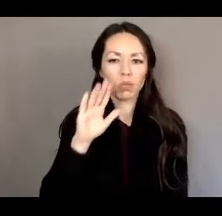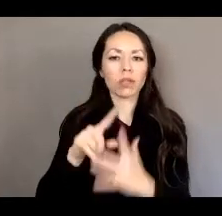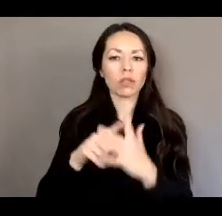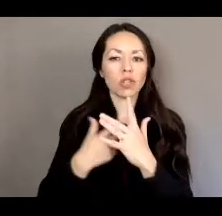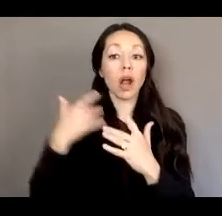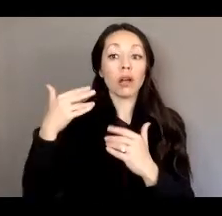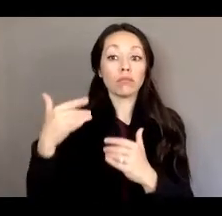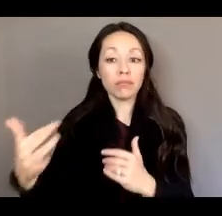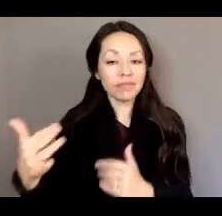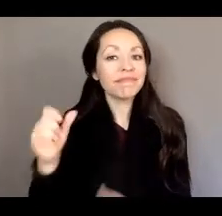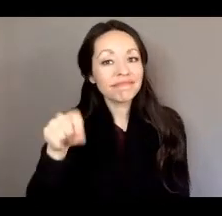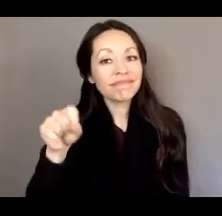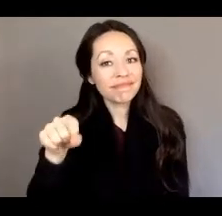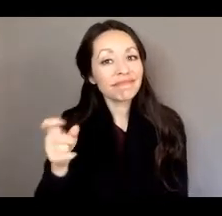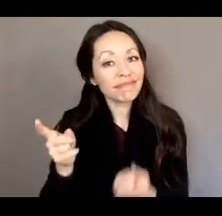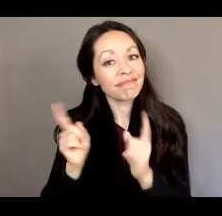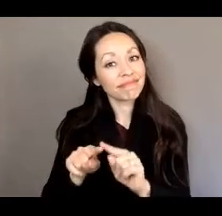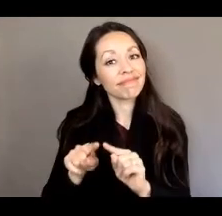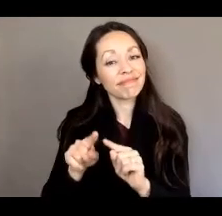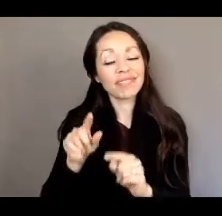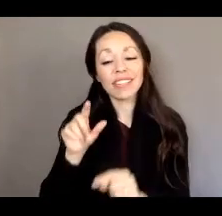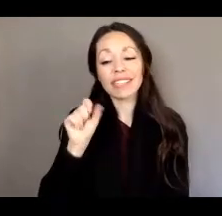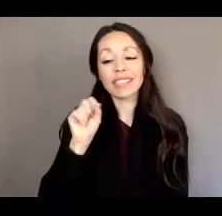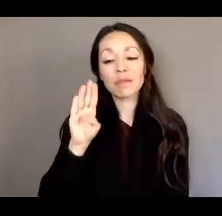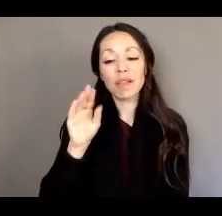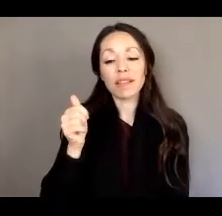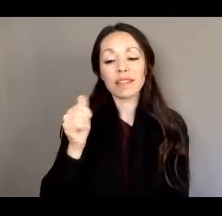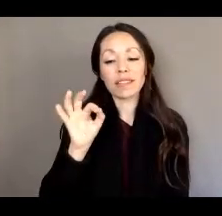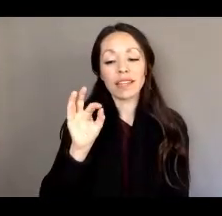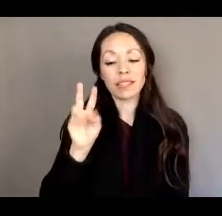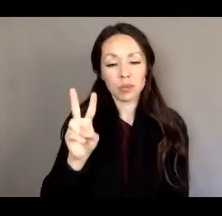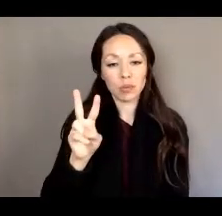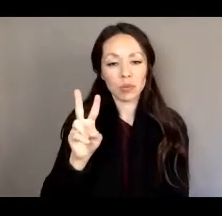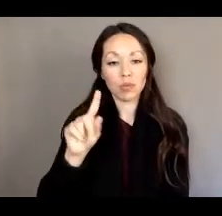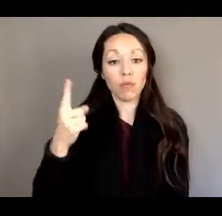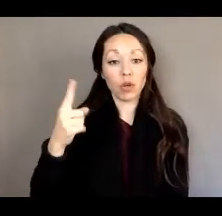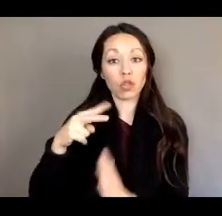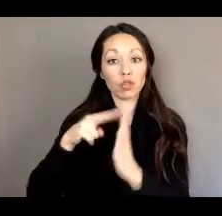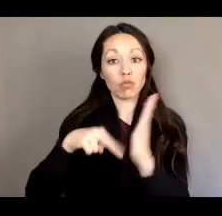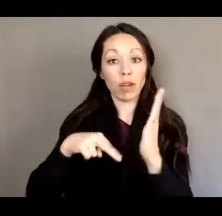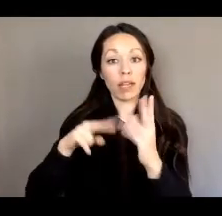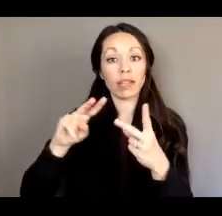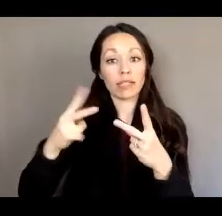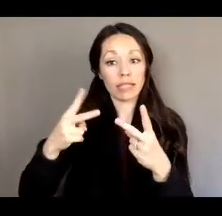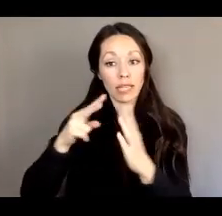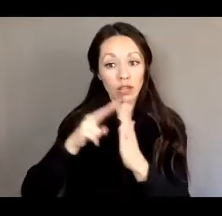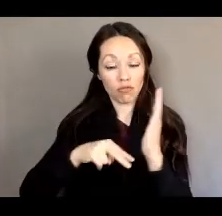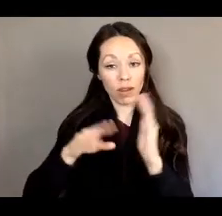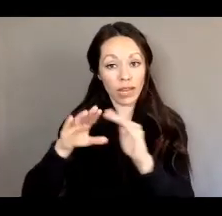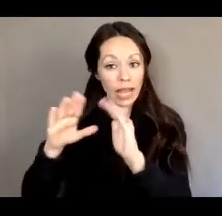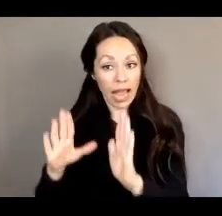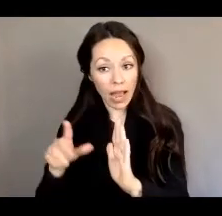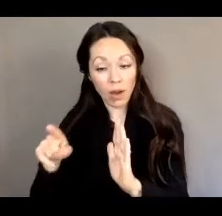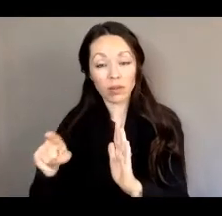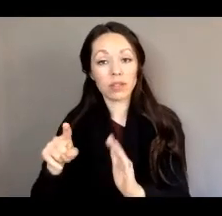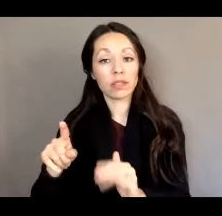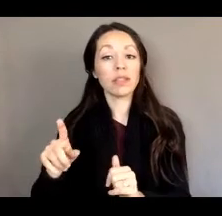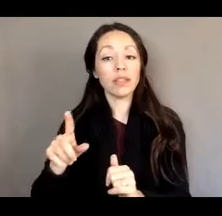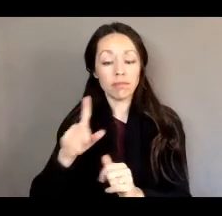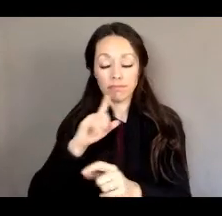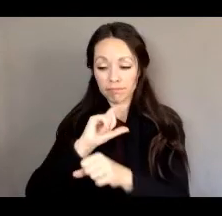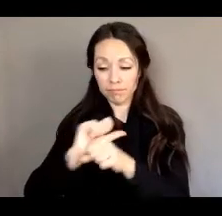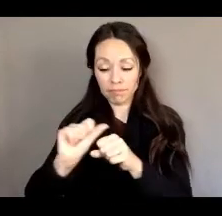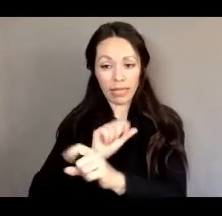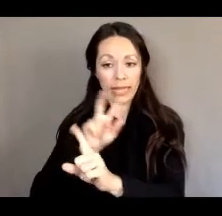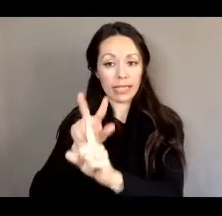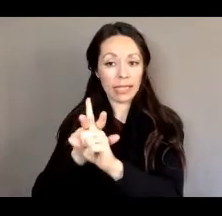we did see that this week. Senate bill 1092 was first read, second read in the house and was officially assigned to the